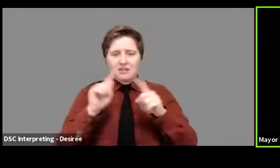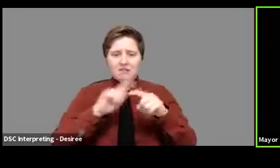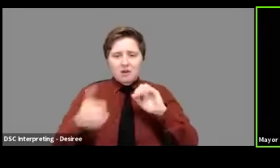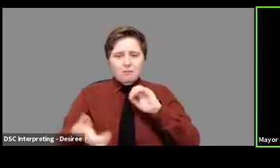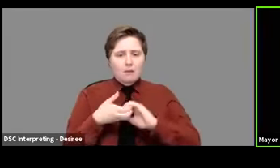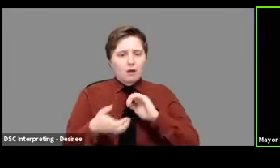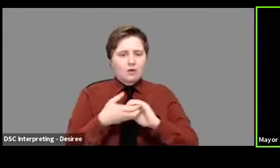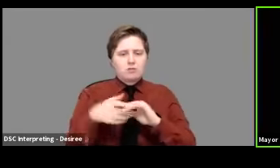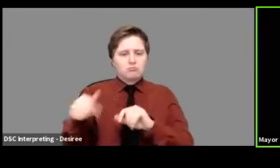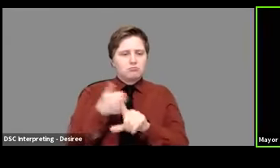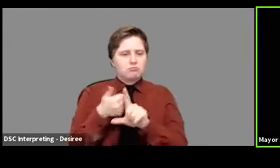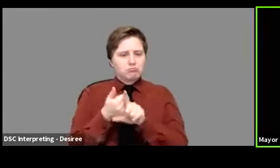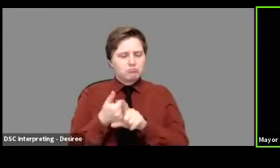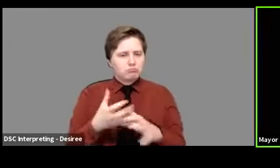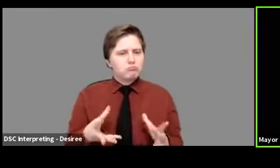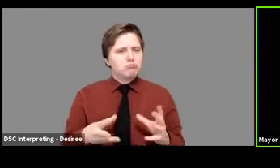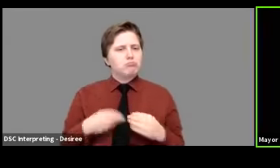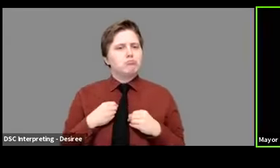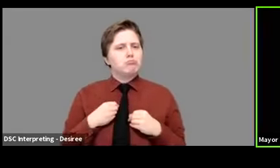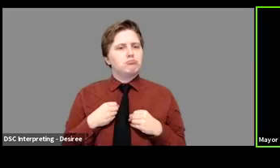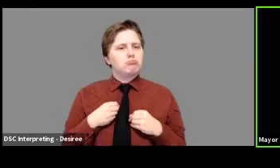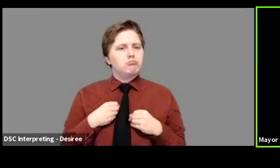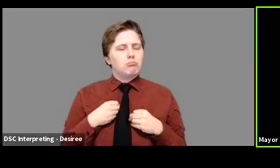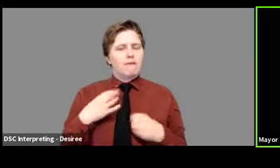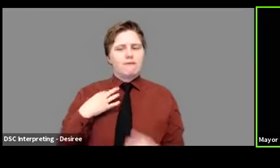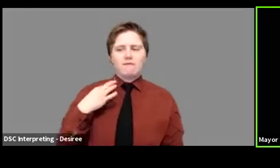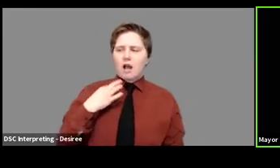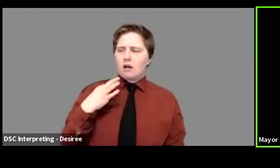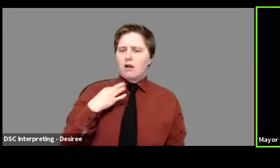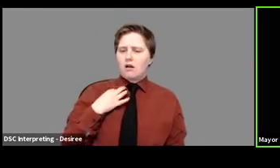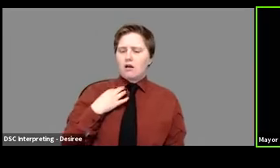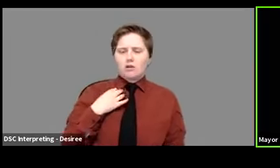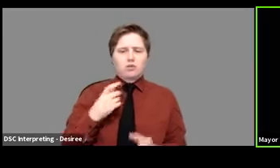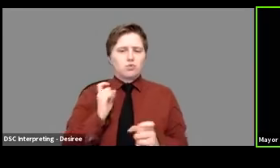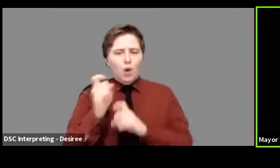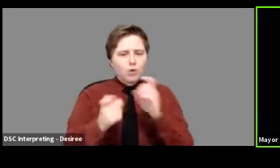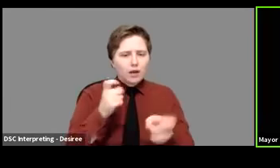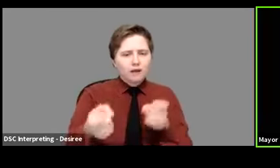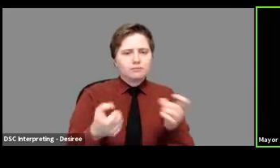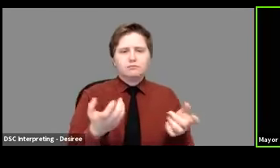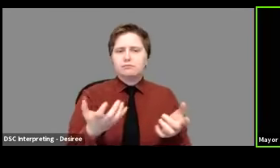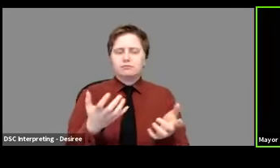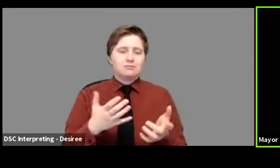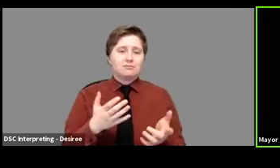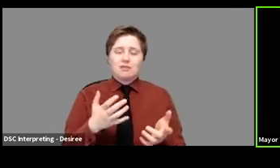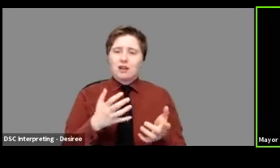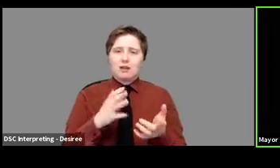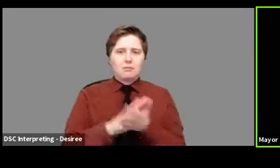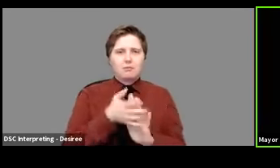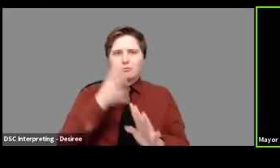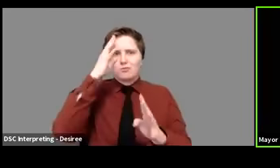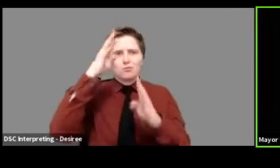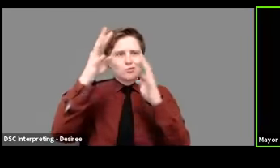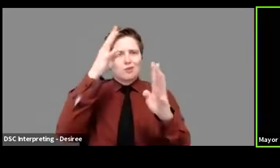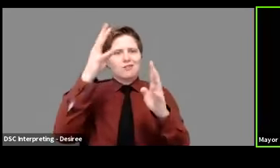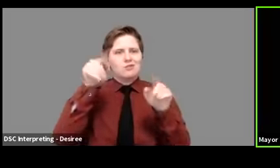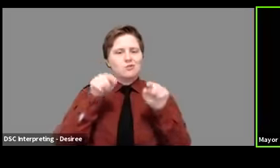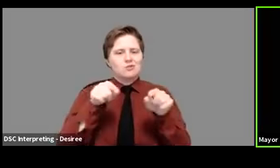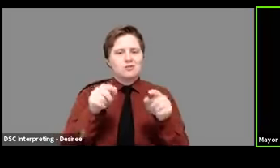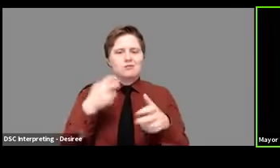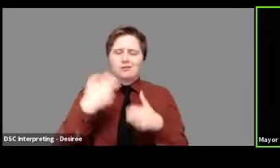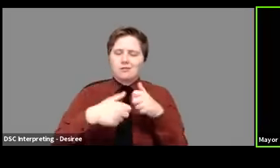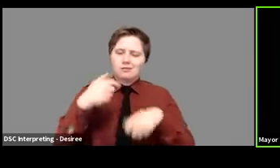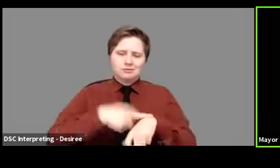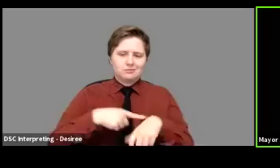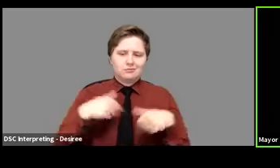have stepped up to volunteer, to donate, frankly, to get creative during very difficult